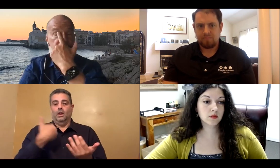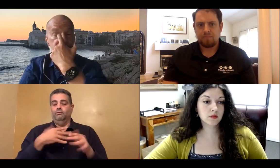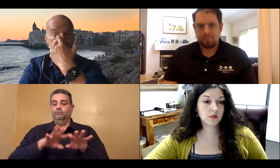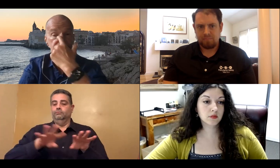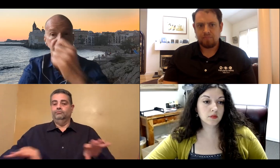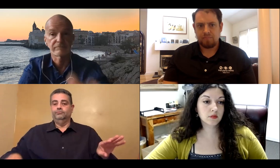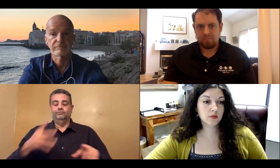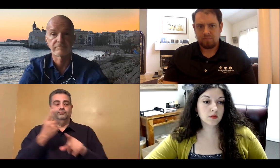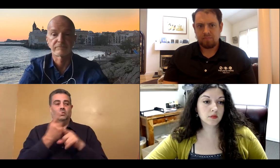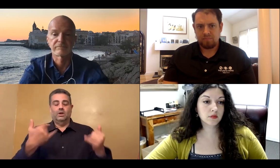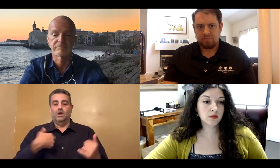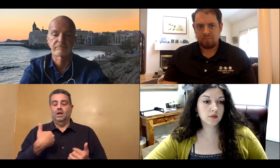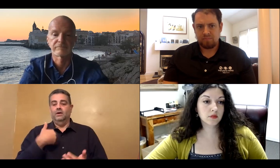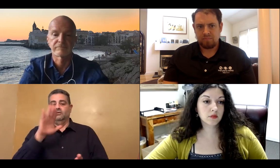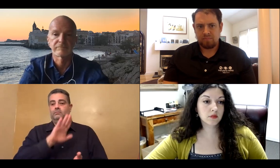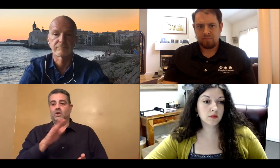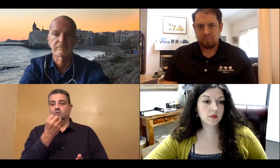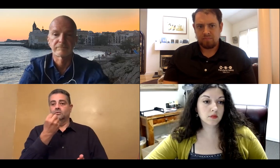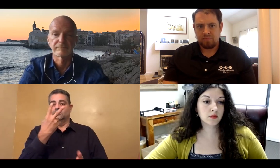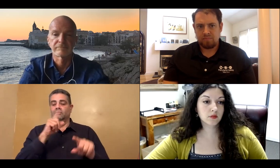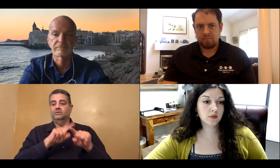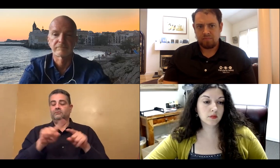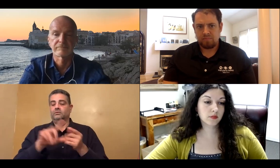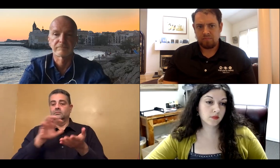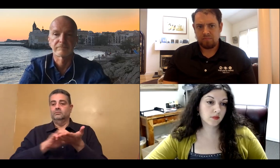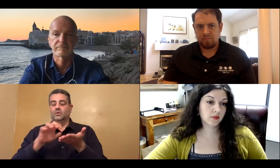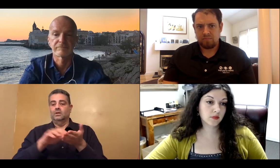about adaptive technologies that are out there.